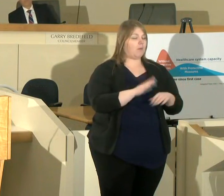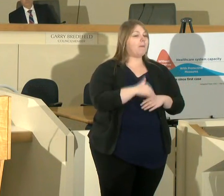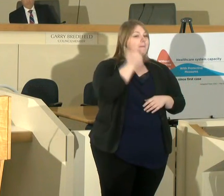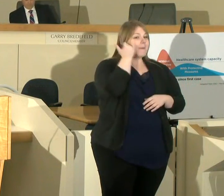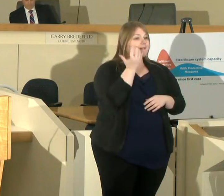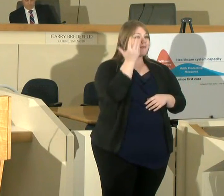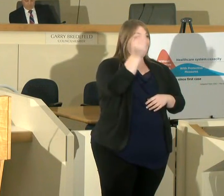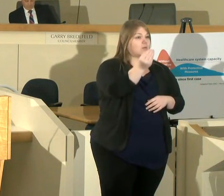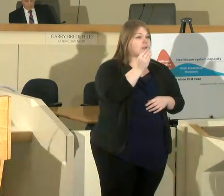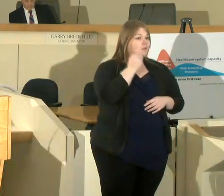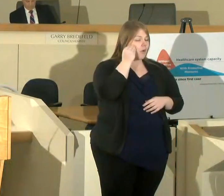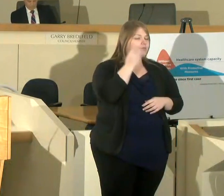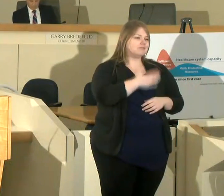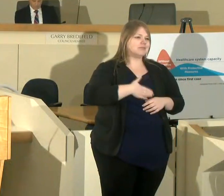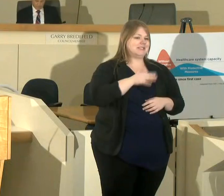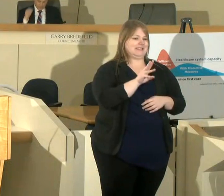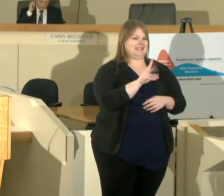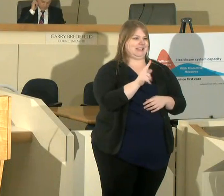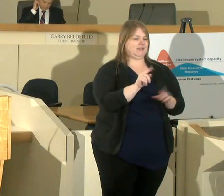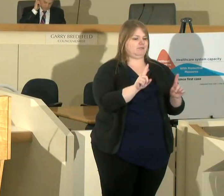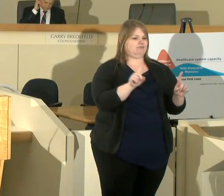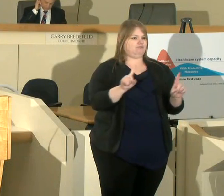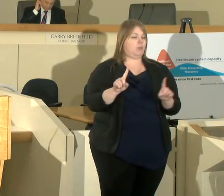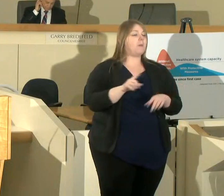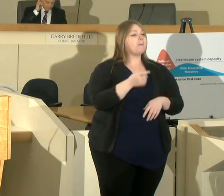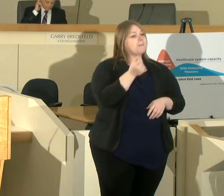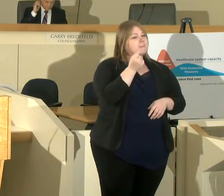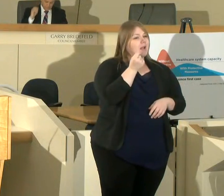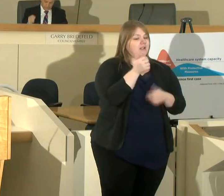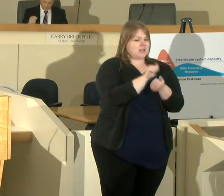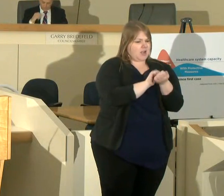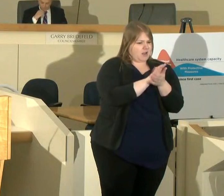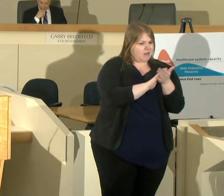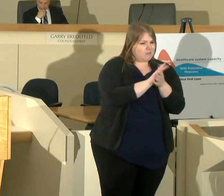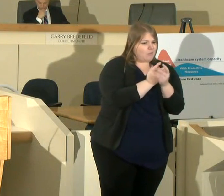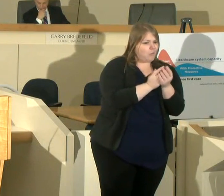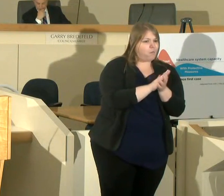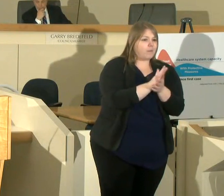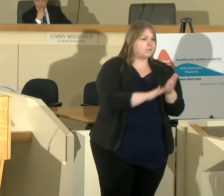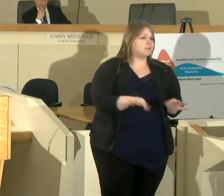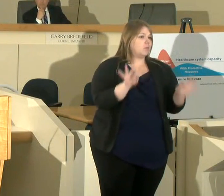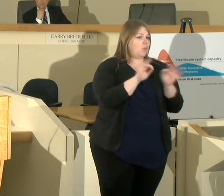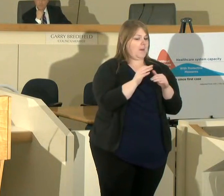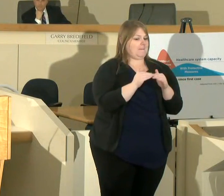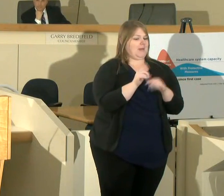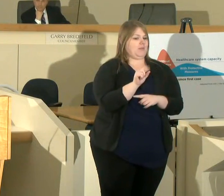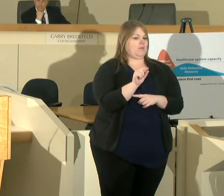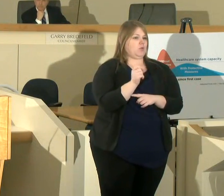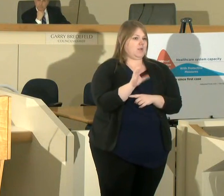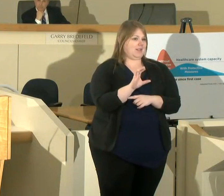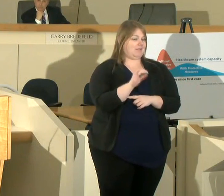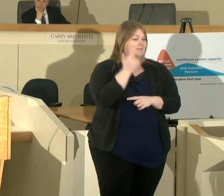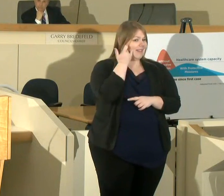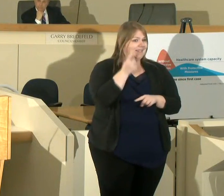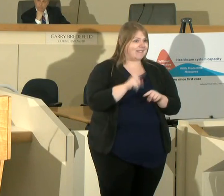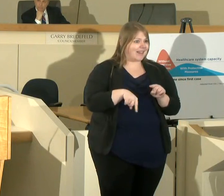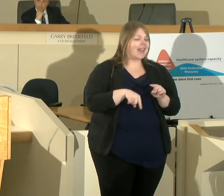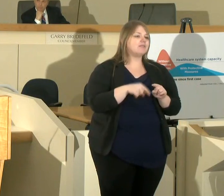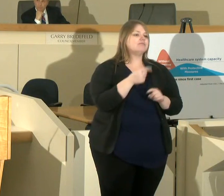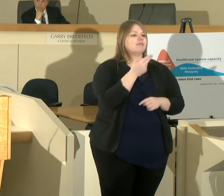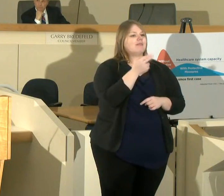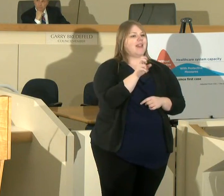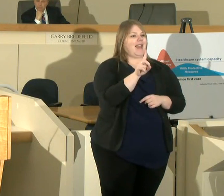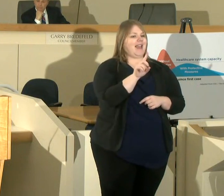of your home we also urge everyone to wash their hands for 20 seconds and if that is not possible use hand sanitizer